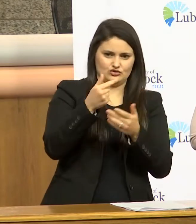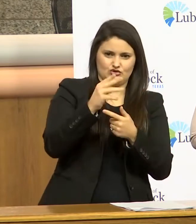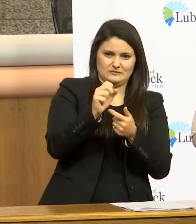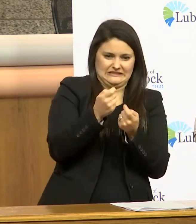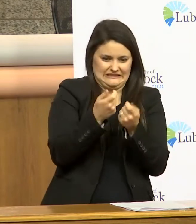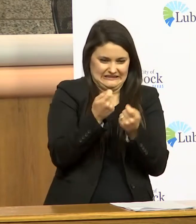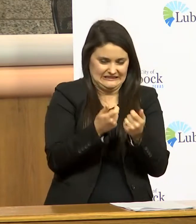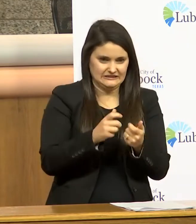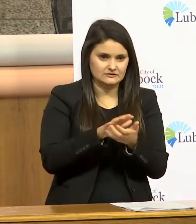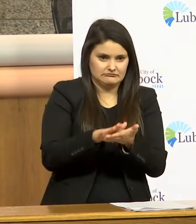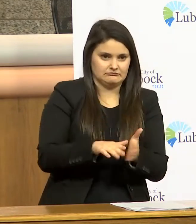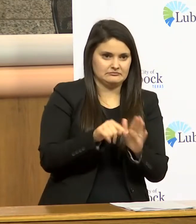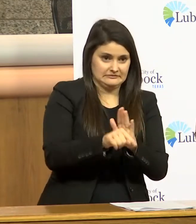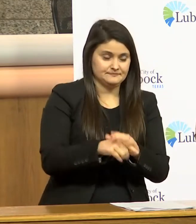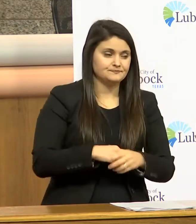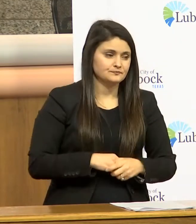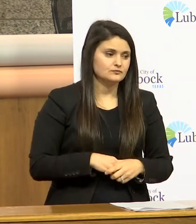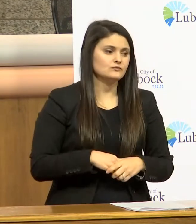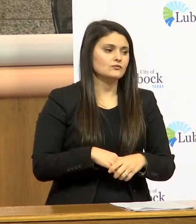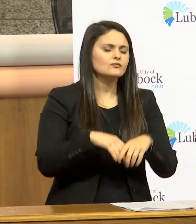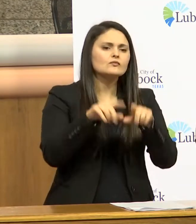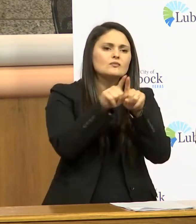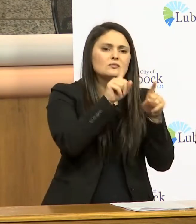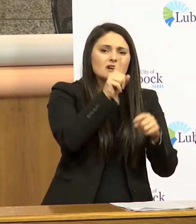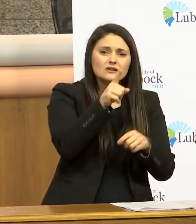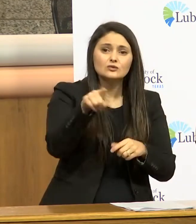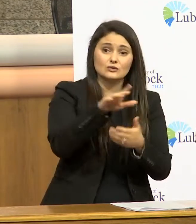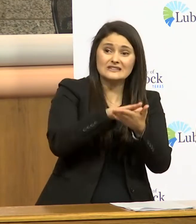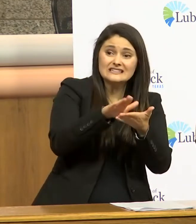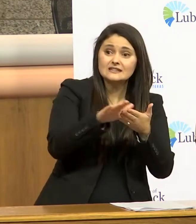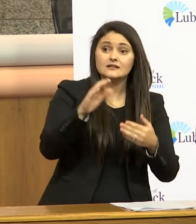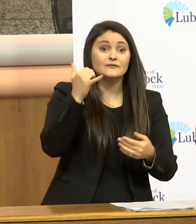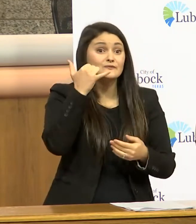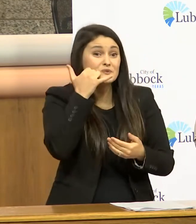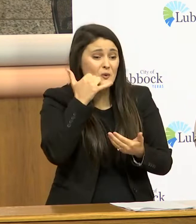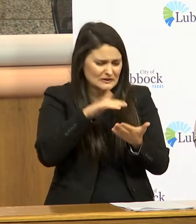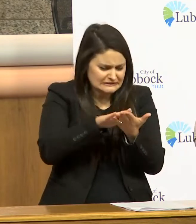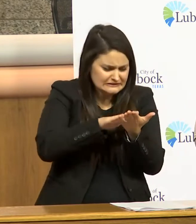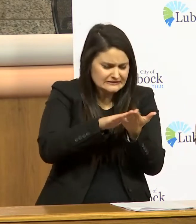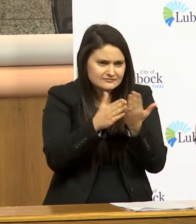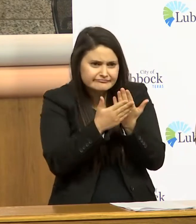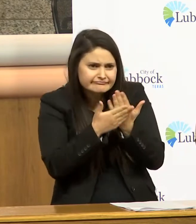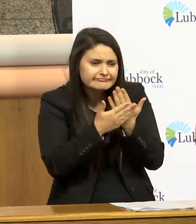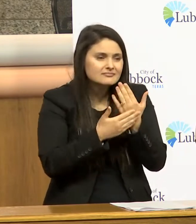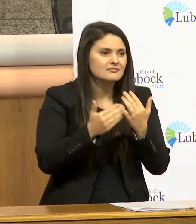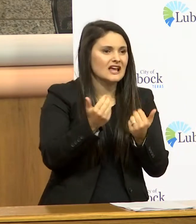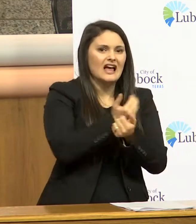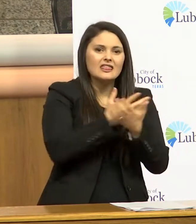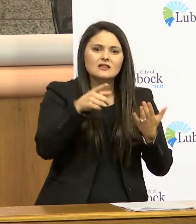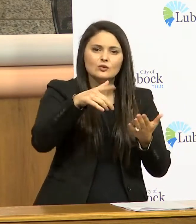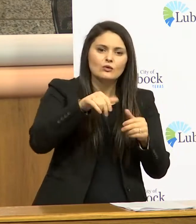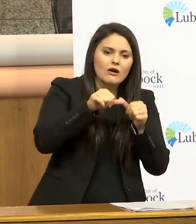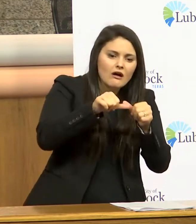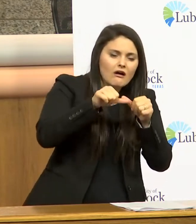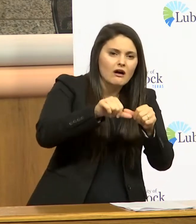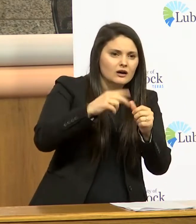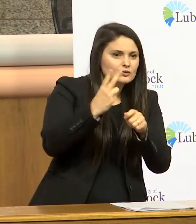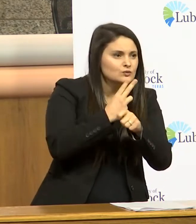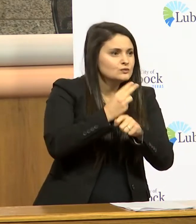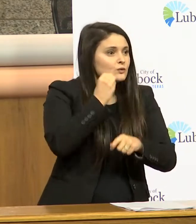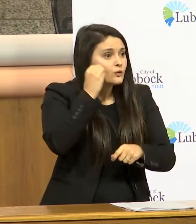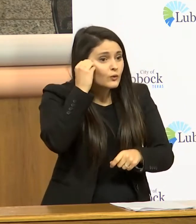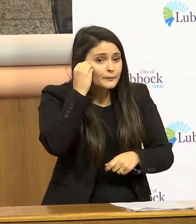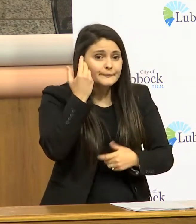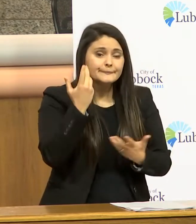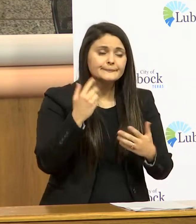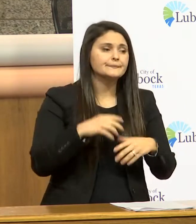we also want to make sure we're cleaning things like those cell phones anything that we're constantly using in our household